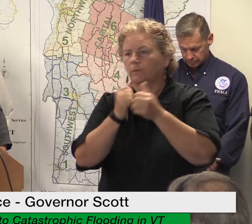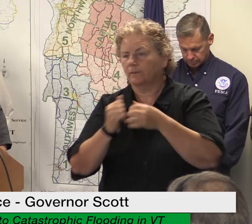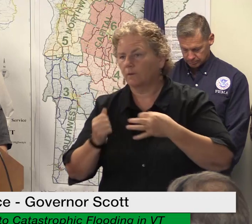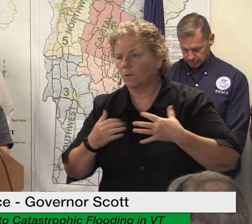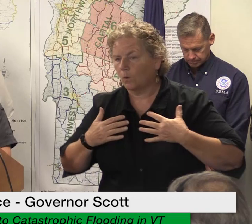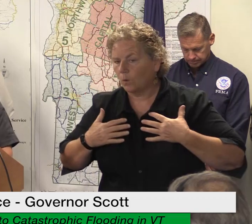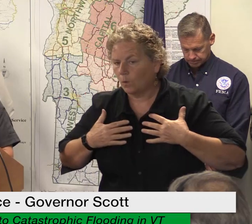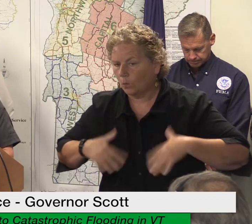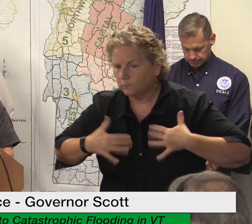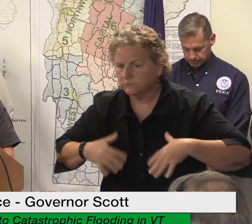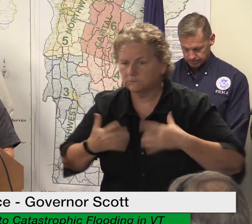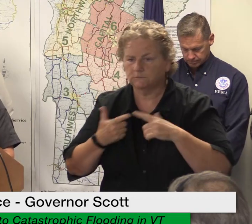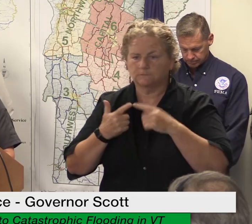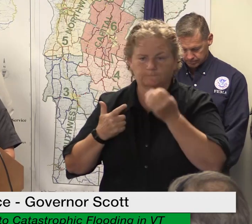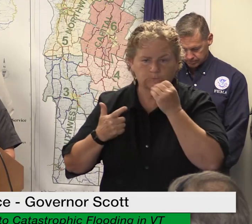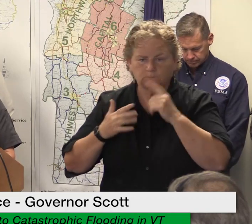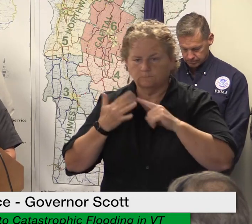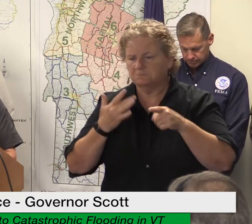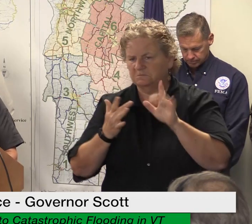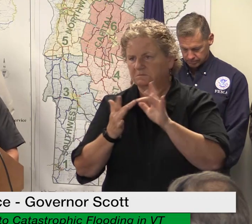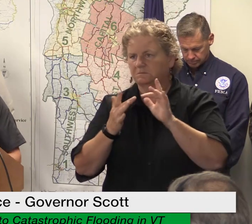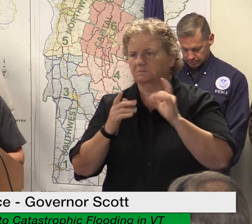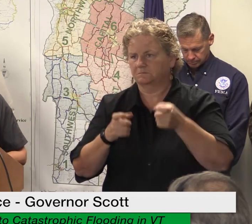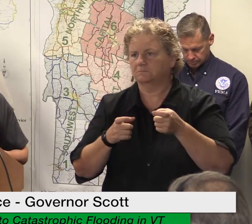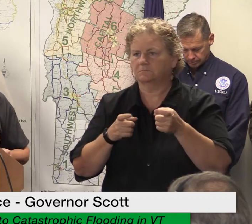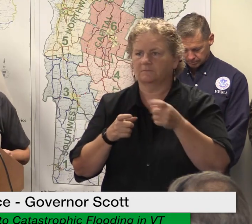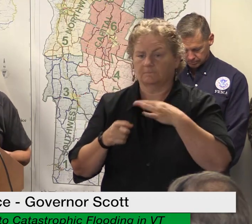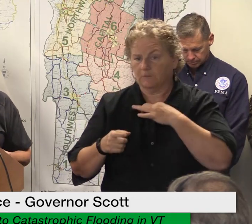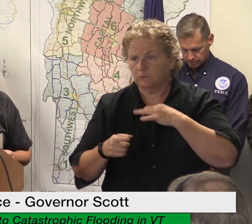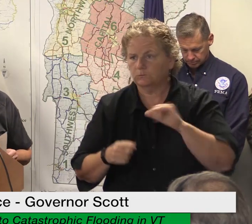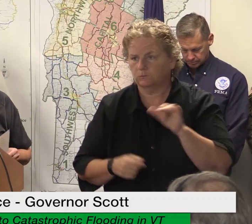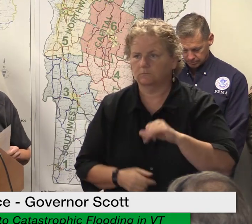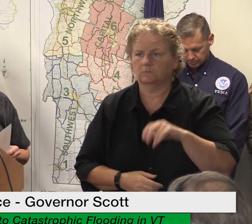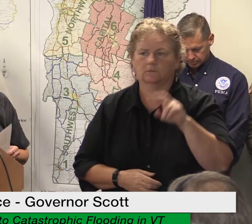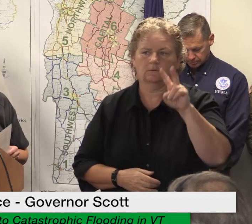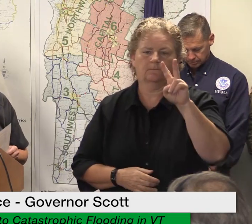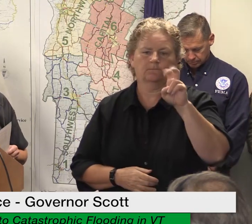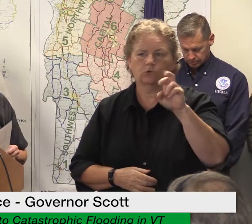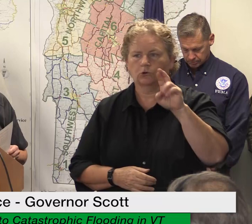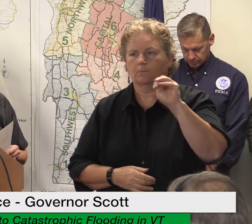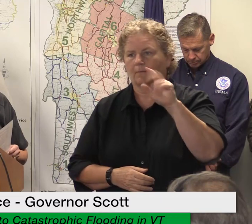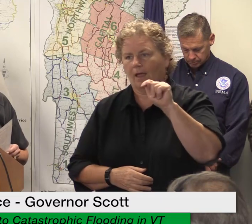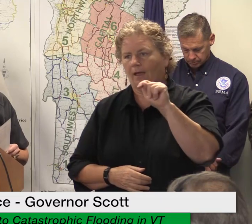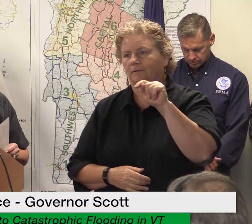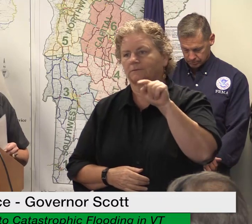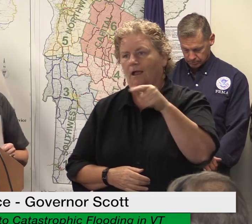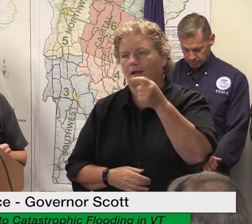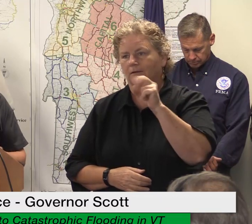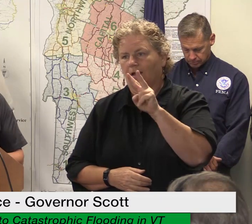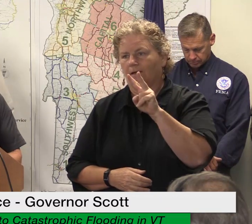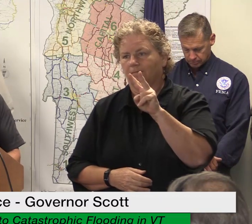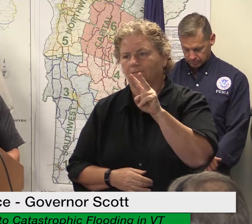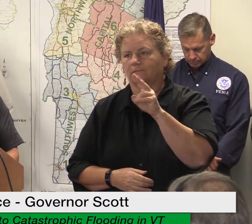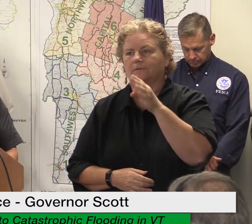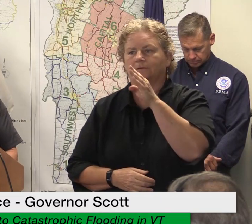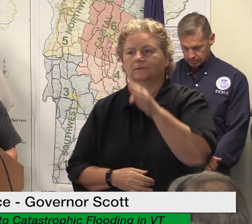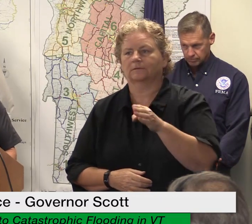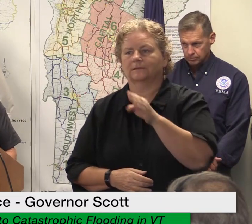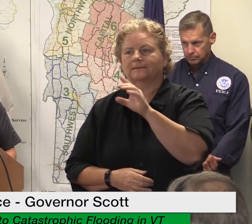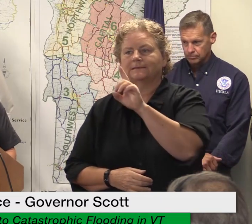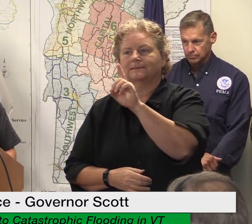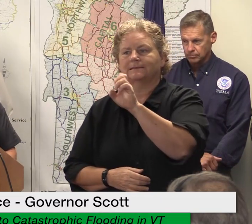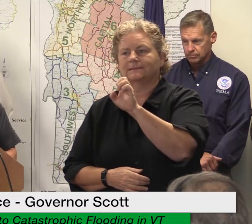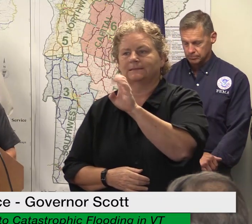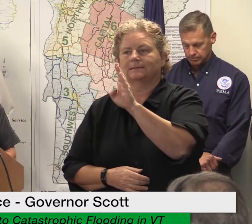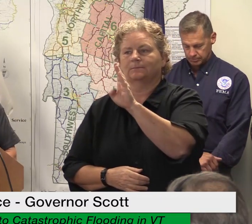debris management are available at vermont.gov forward splash slash debris i